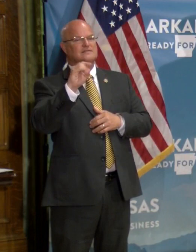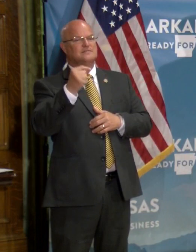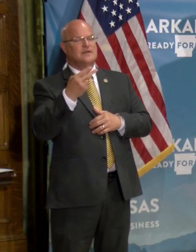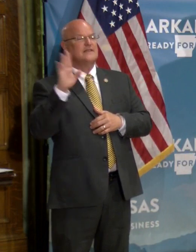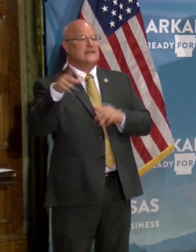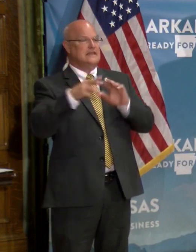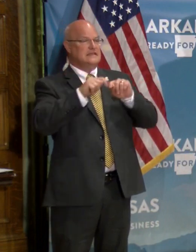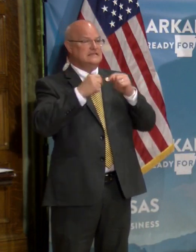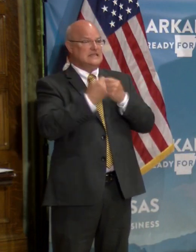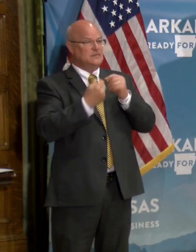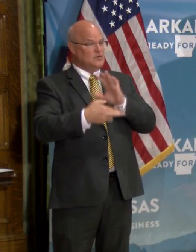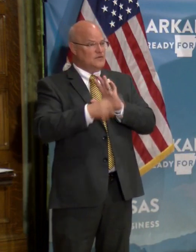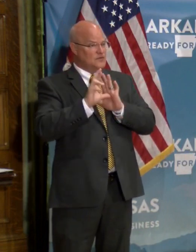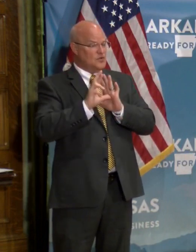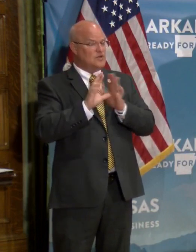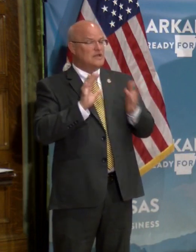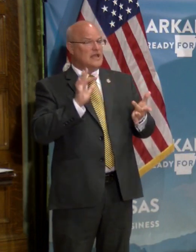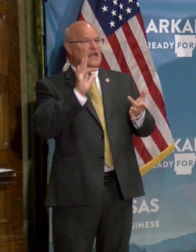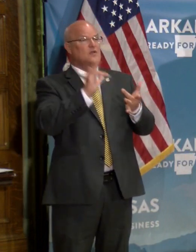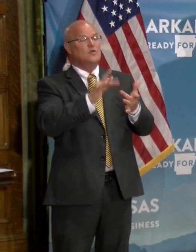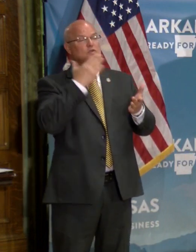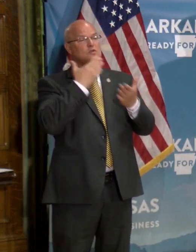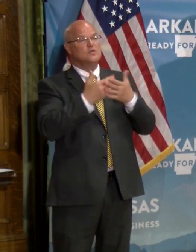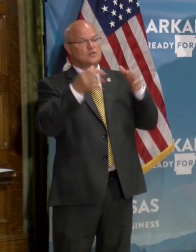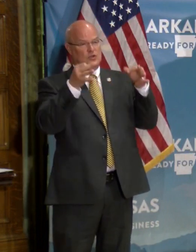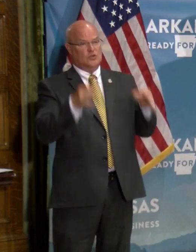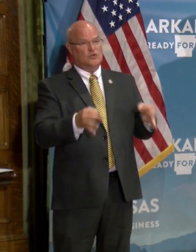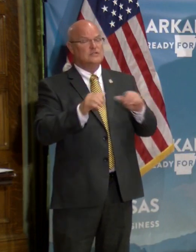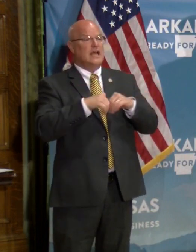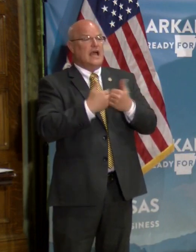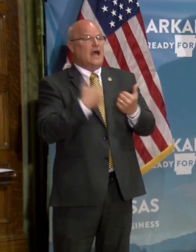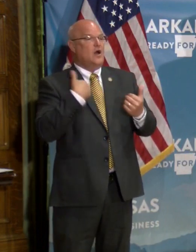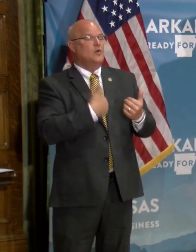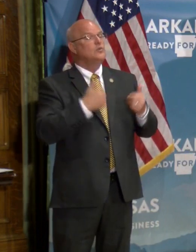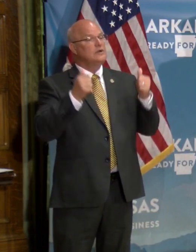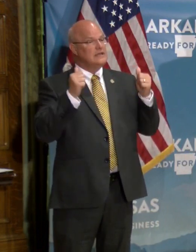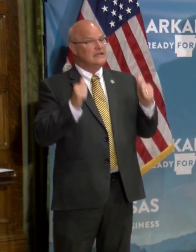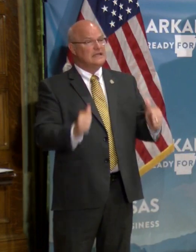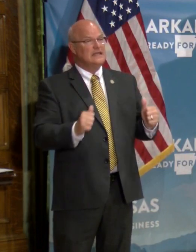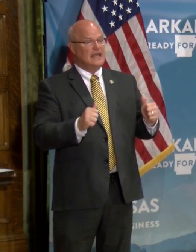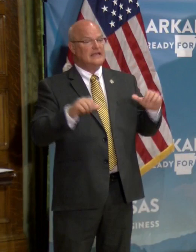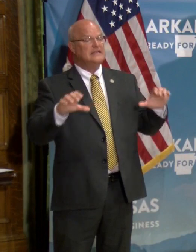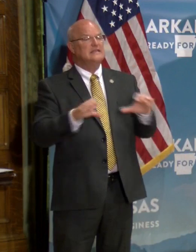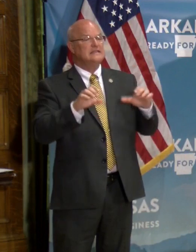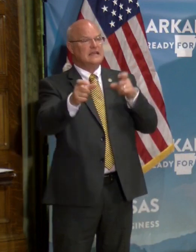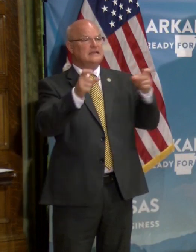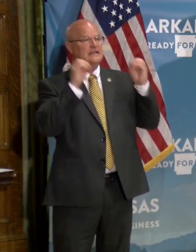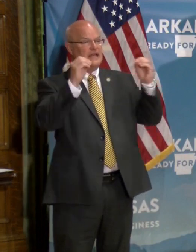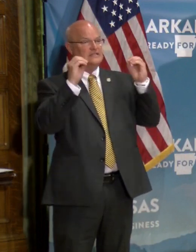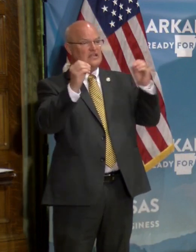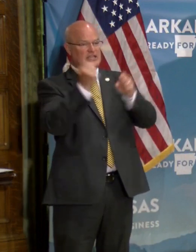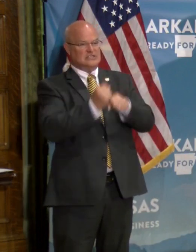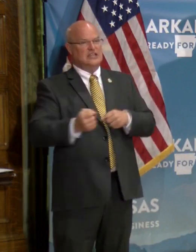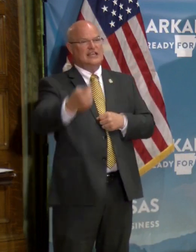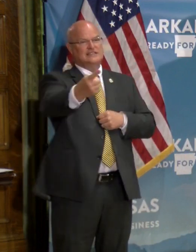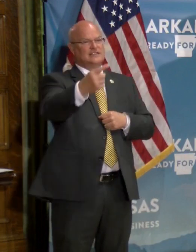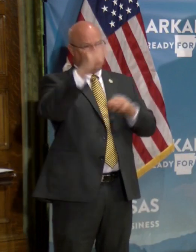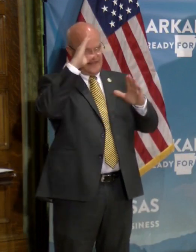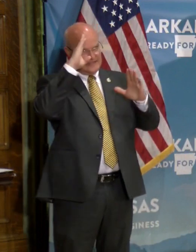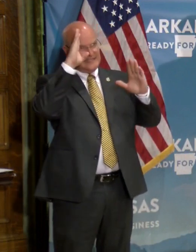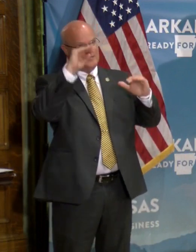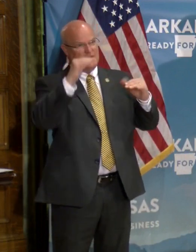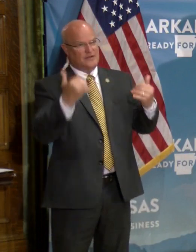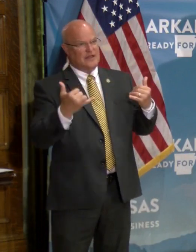his team to review it and reach, uh, a good conclusion as to how we can, uh, conduct education next year. And that is our